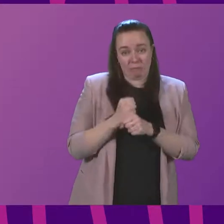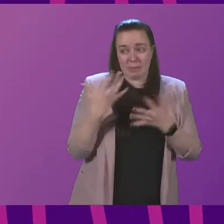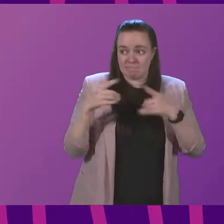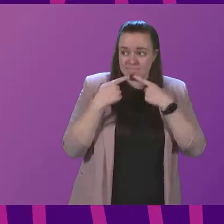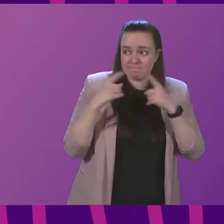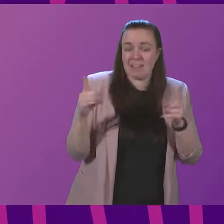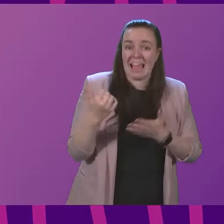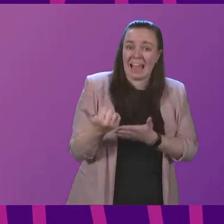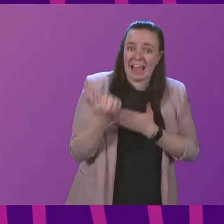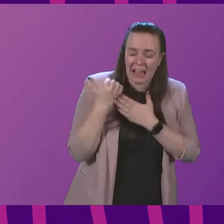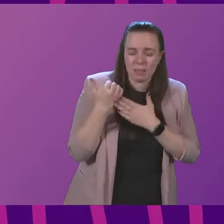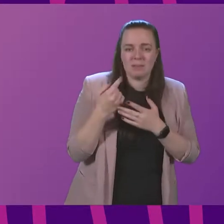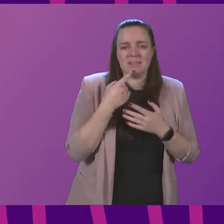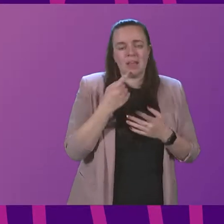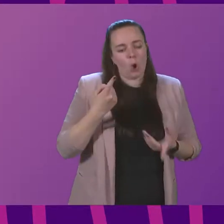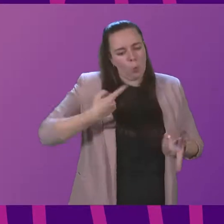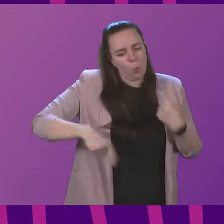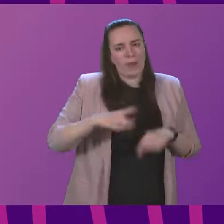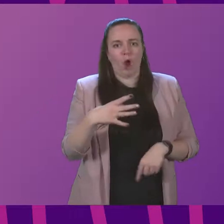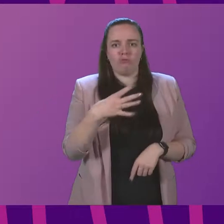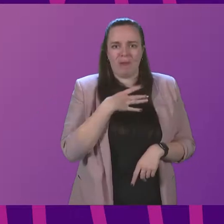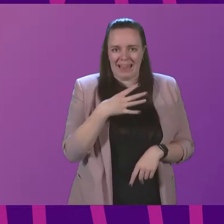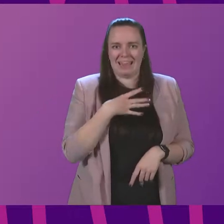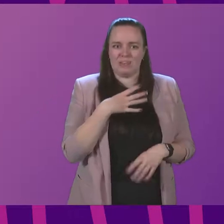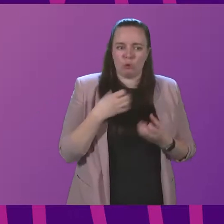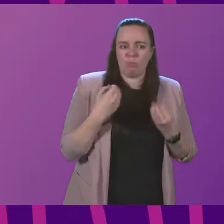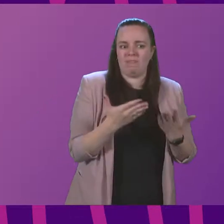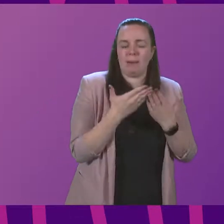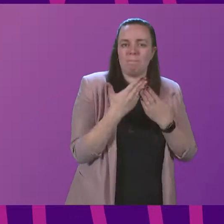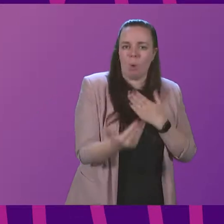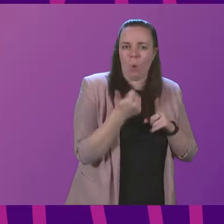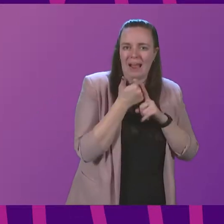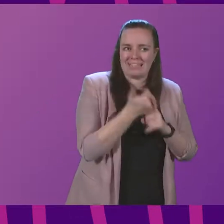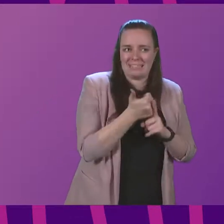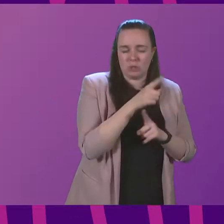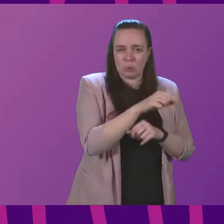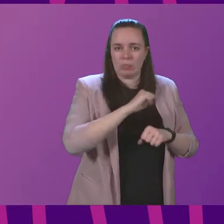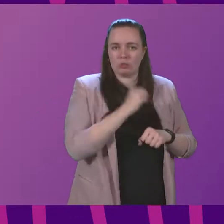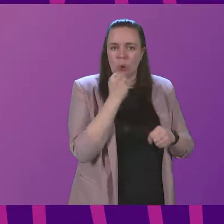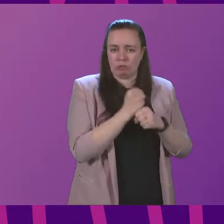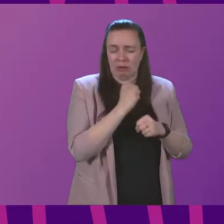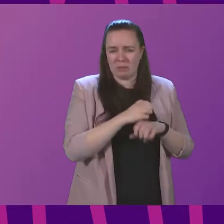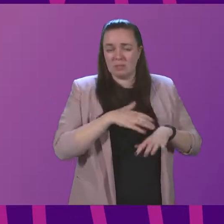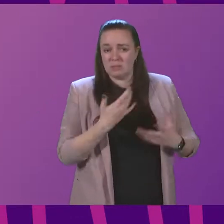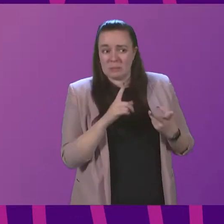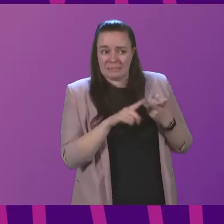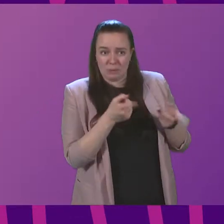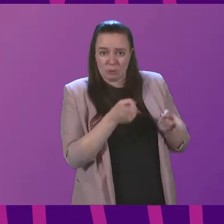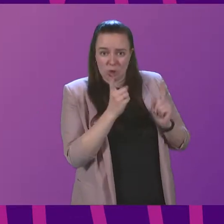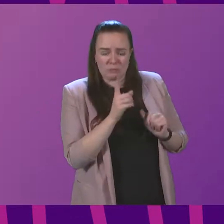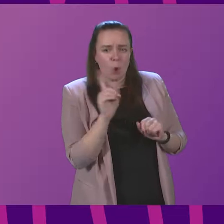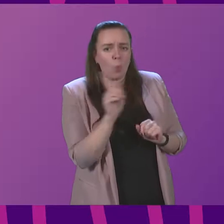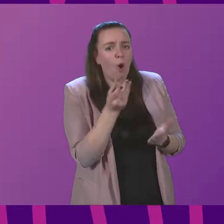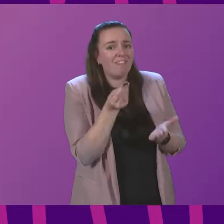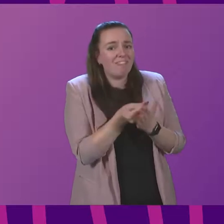help, saying, are on standby to provide further assistance to the Scottish Government. So, Deputy First Minister, what